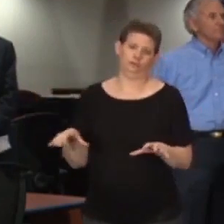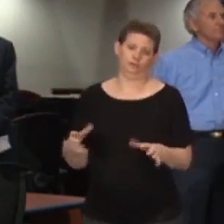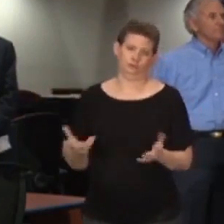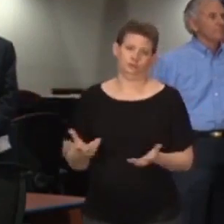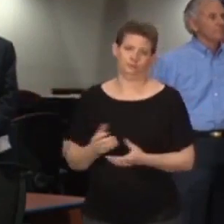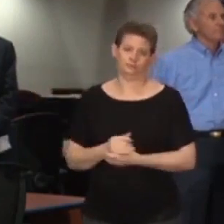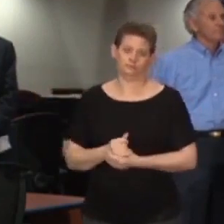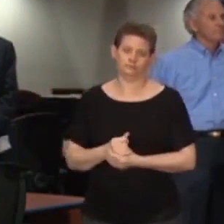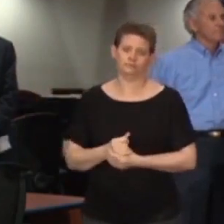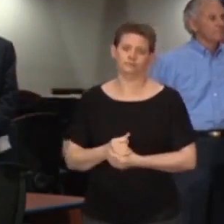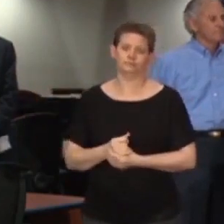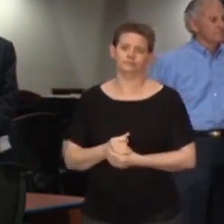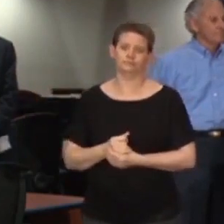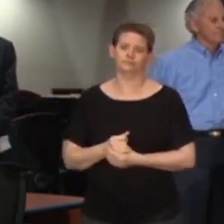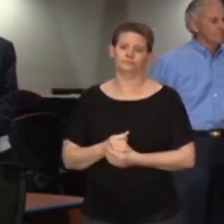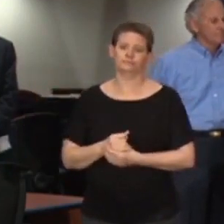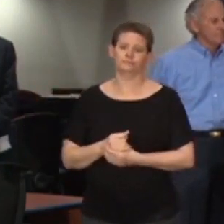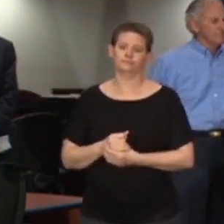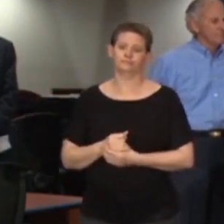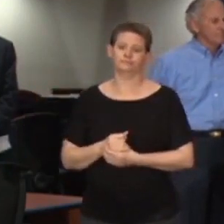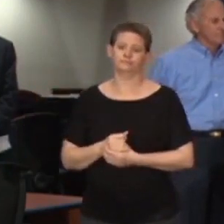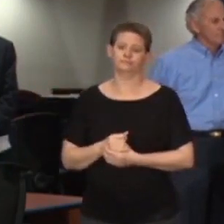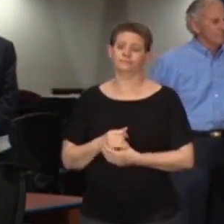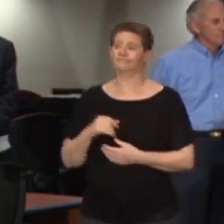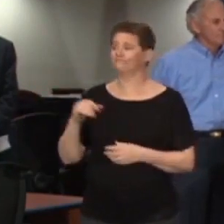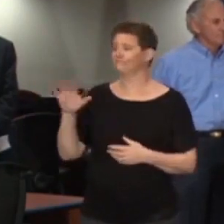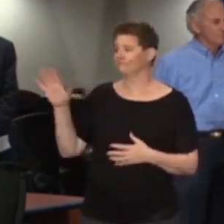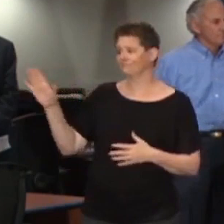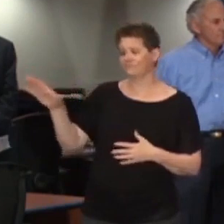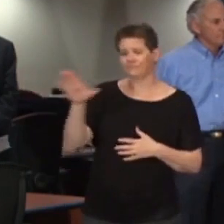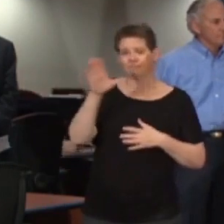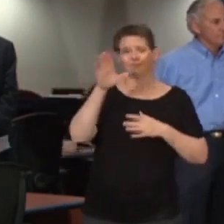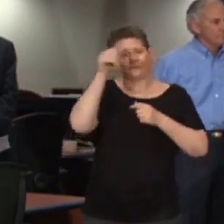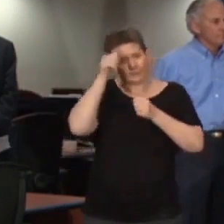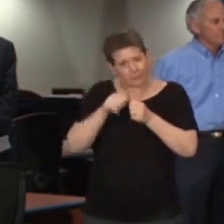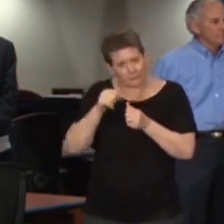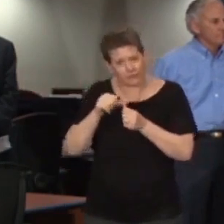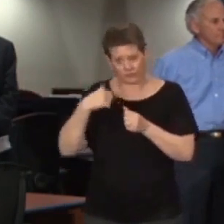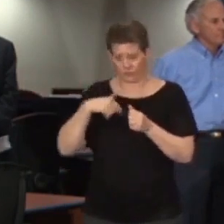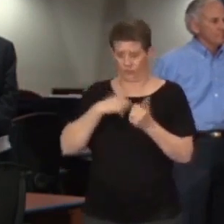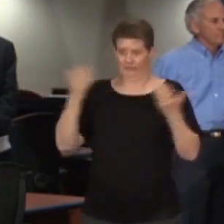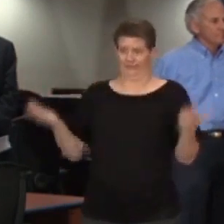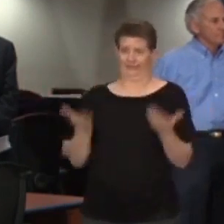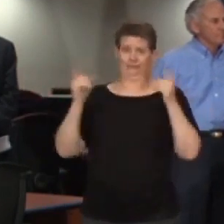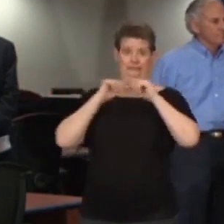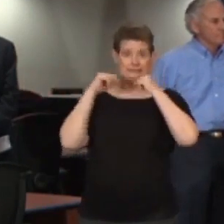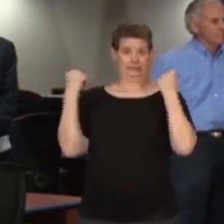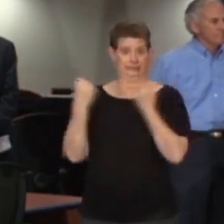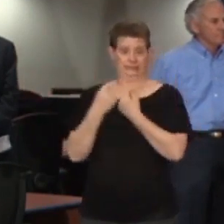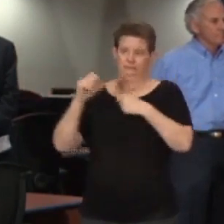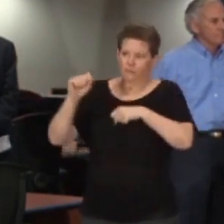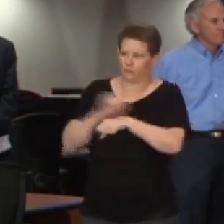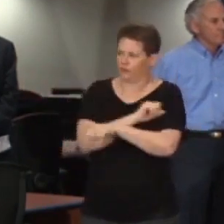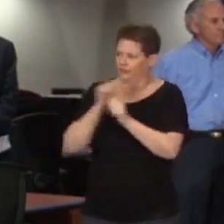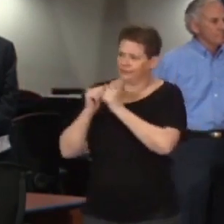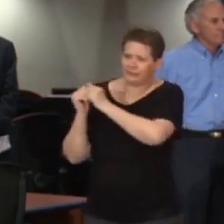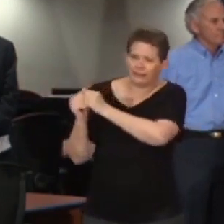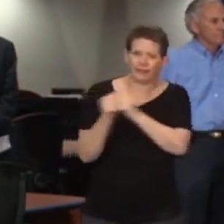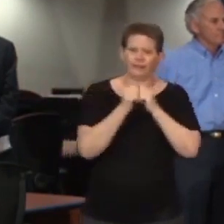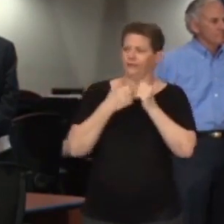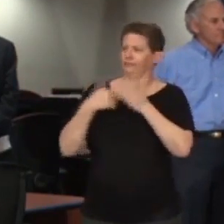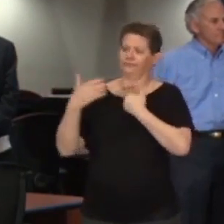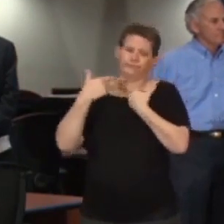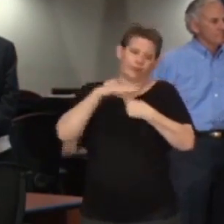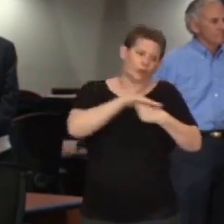We want to reassure the public that so many of us are working hard together as a team from the local to the